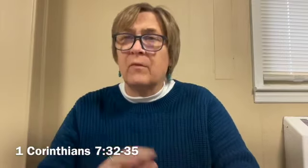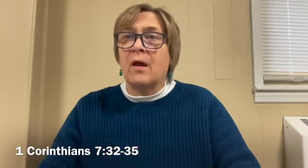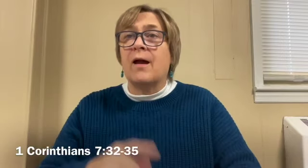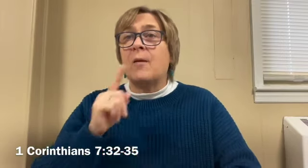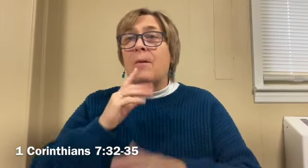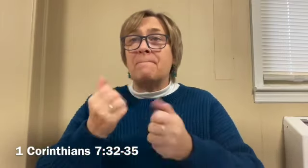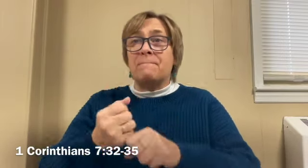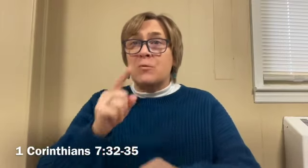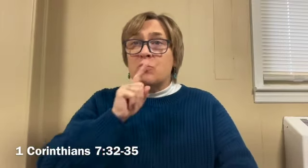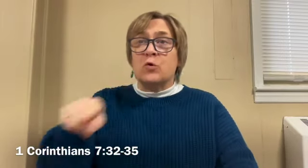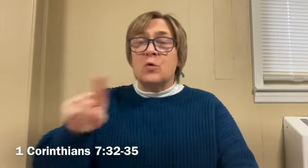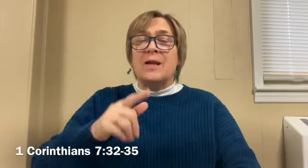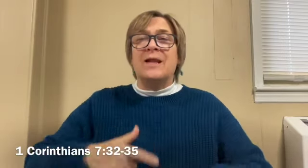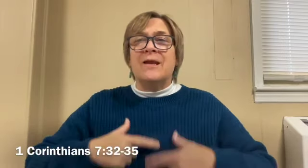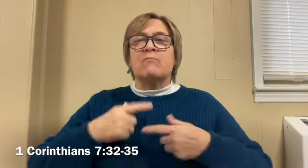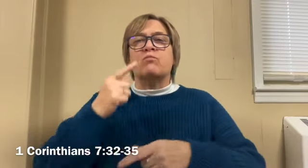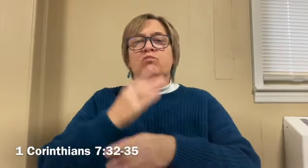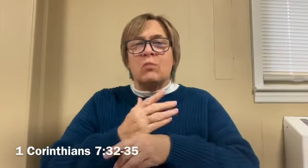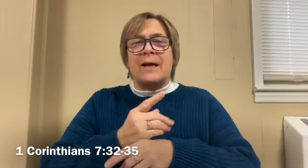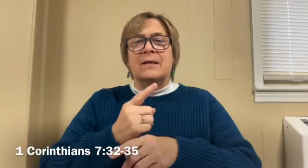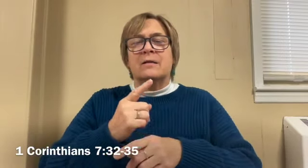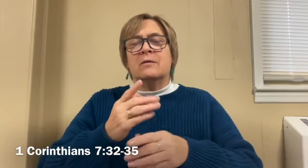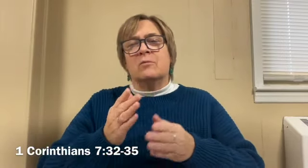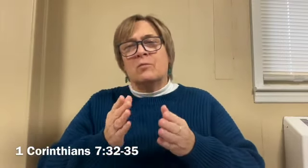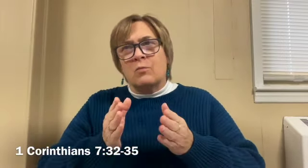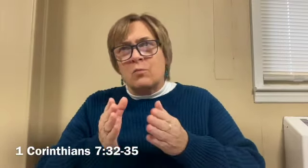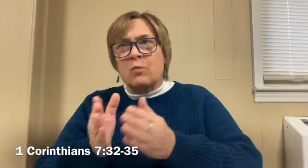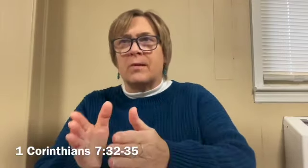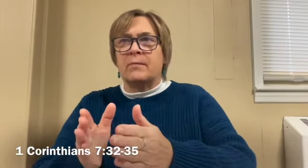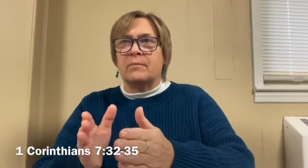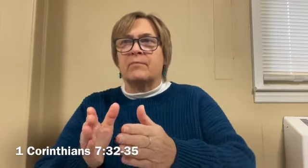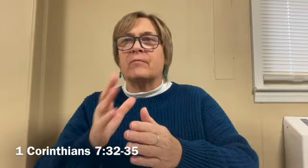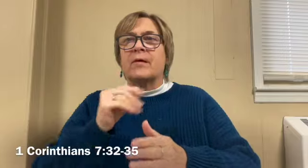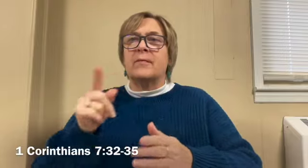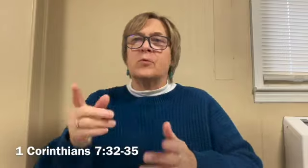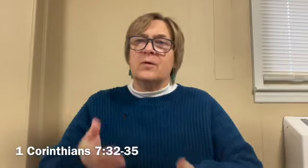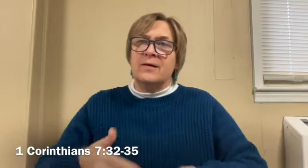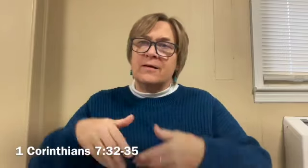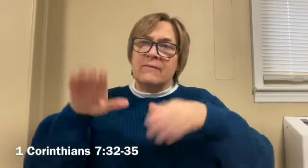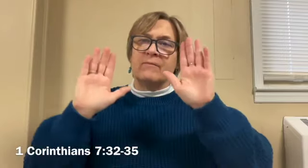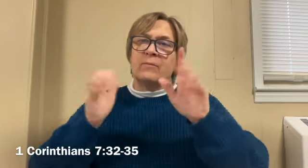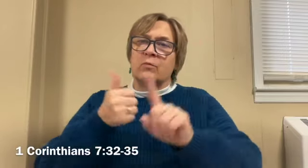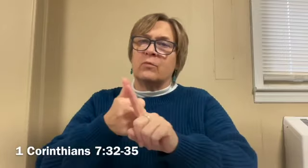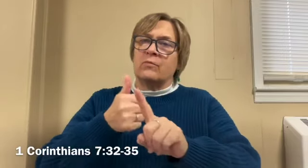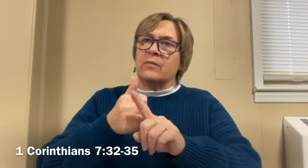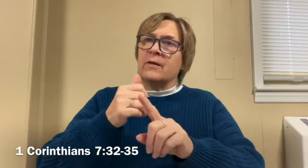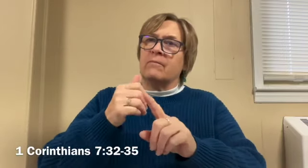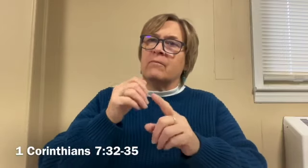but for the sake of propriety and adherence to the Lord